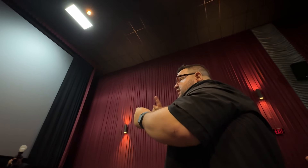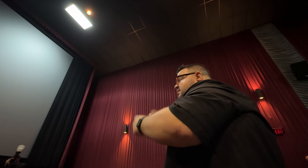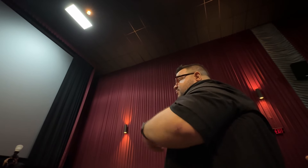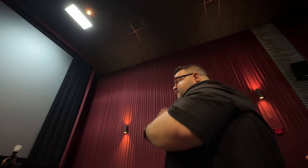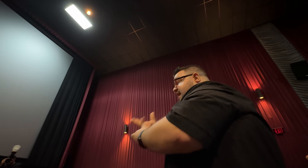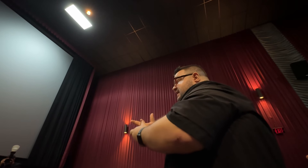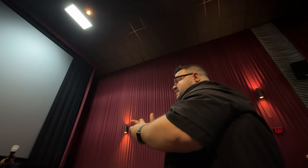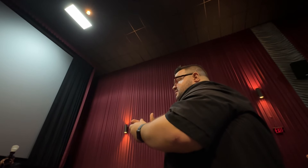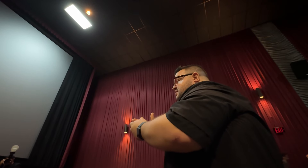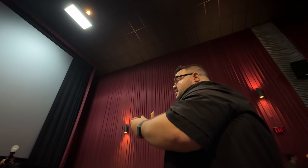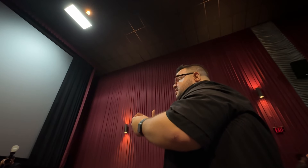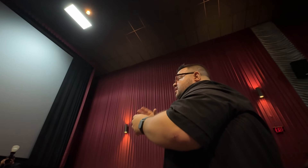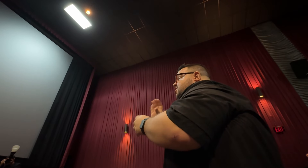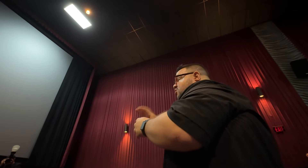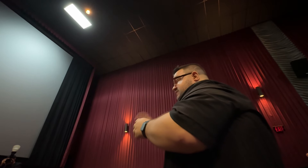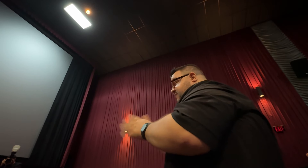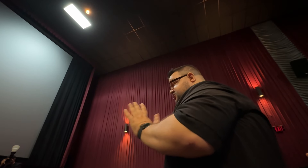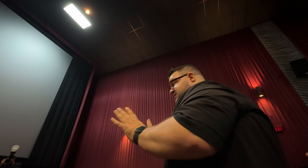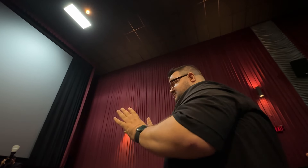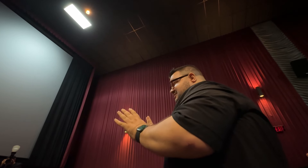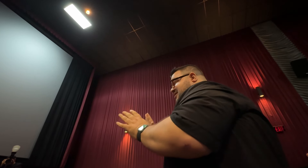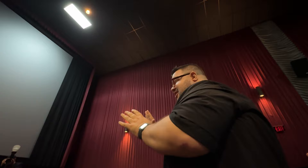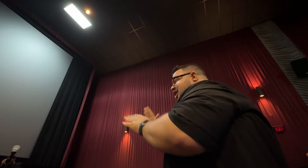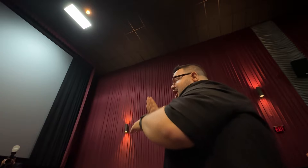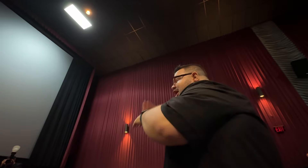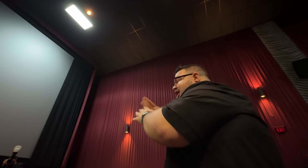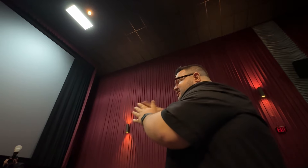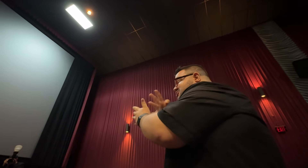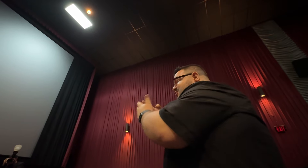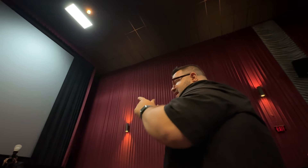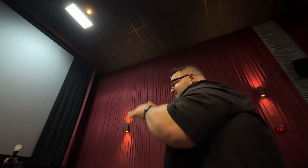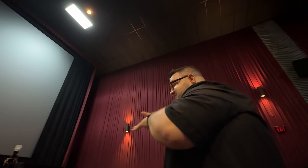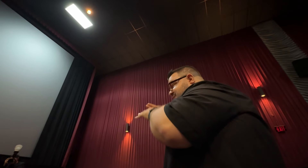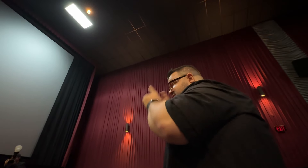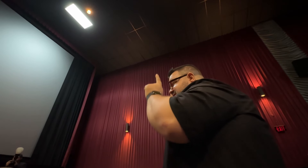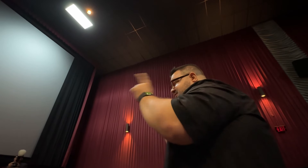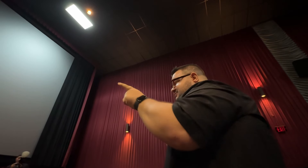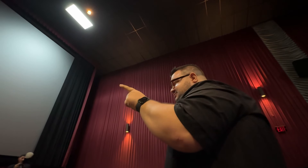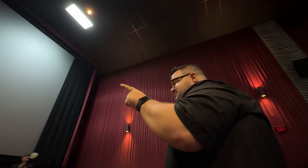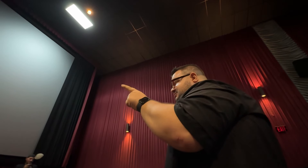for providing close captions for this film actually on the screen.